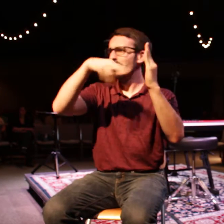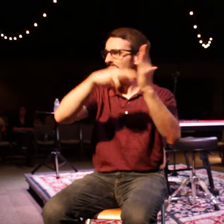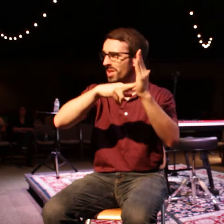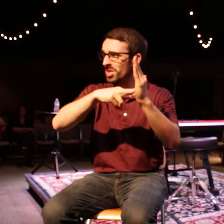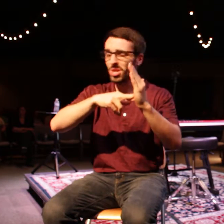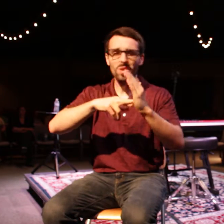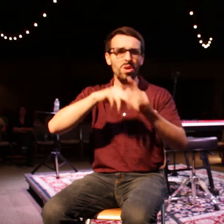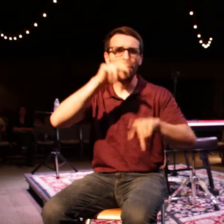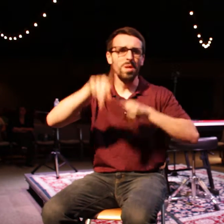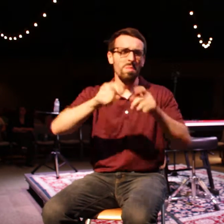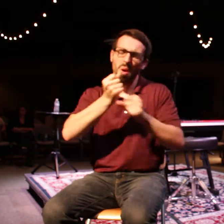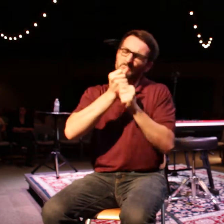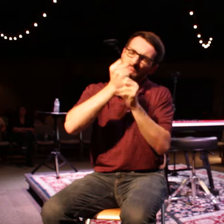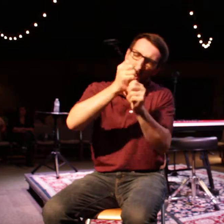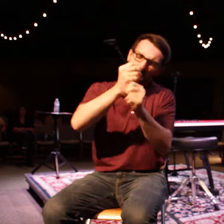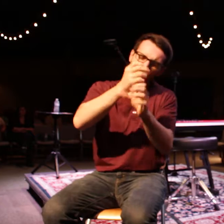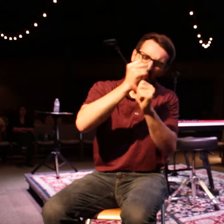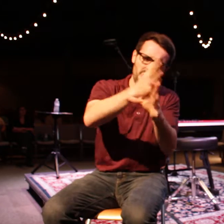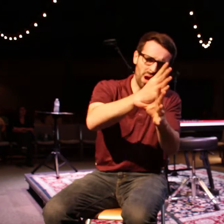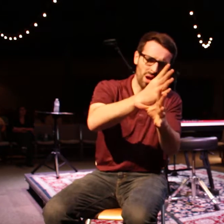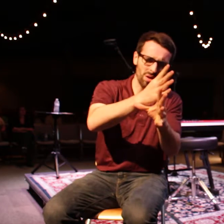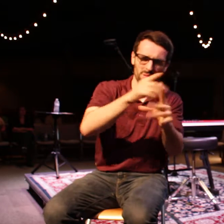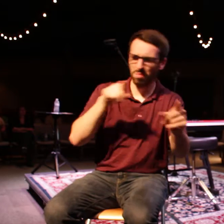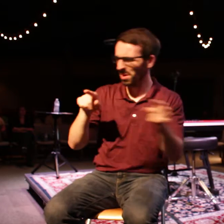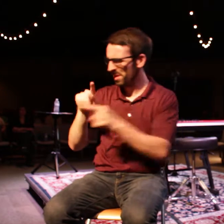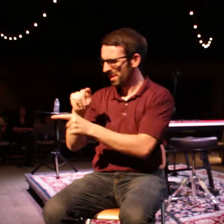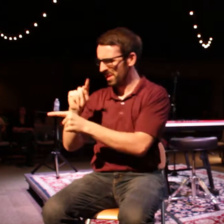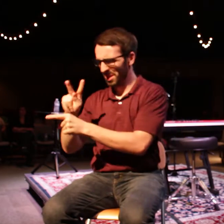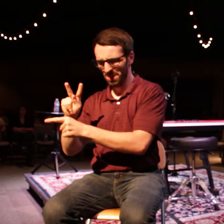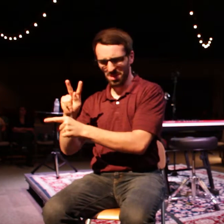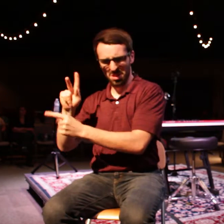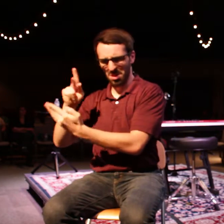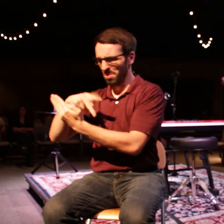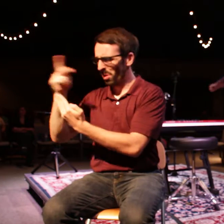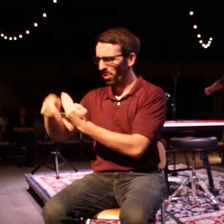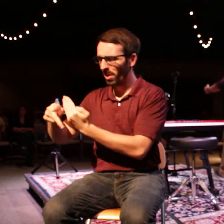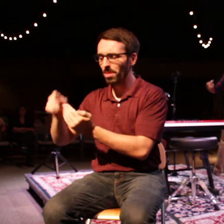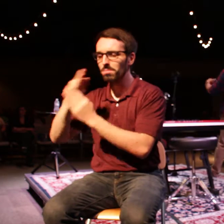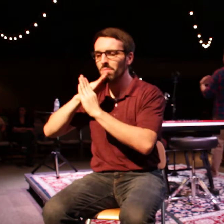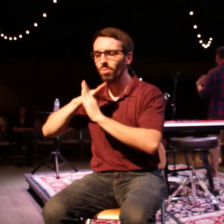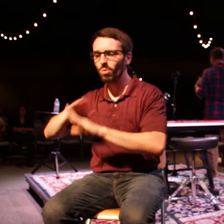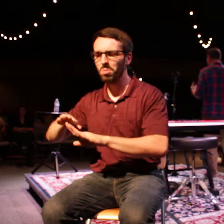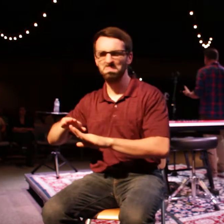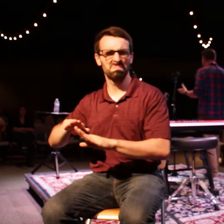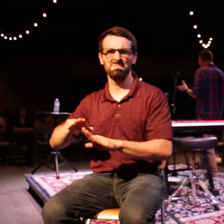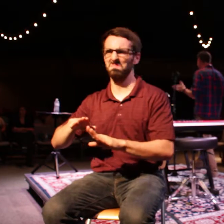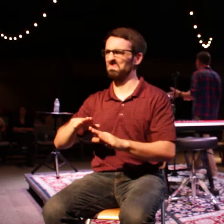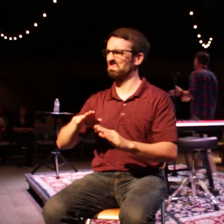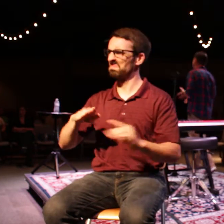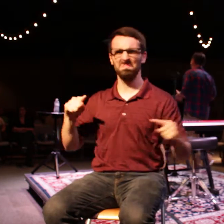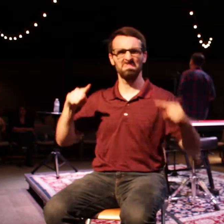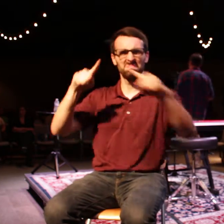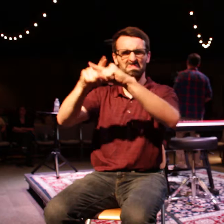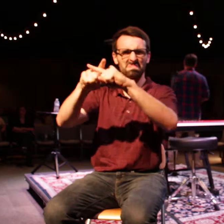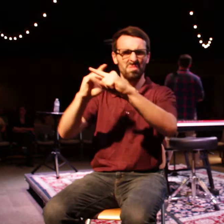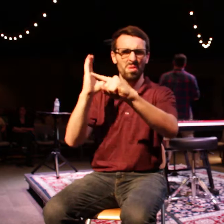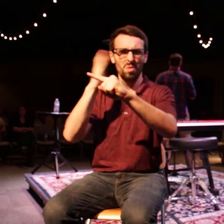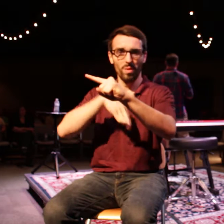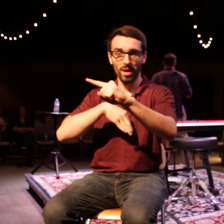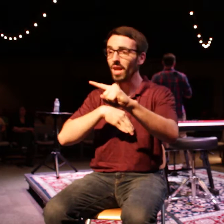show. Well, in fact, I saw an interview once with Bob and he said in this interview that he said, while I was in the military, I made